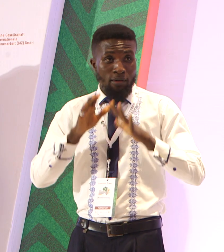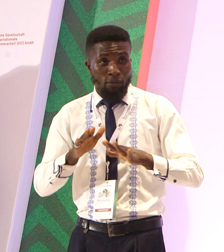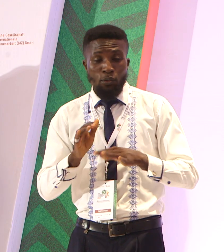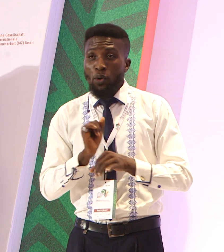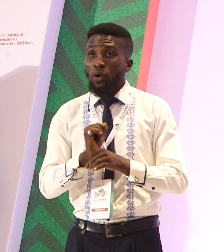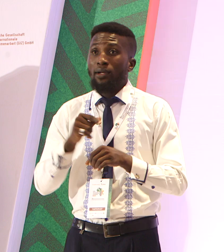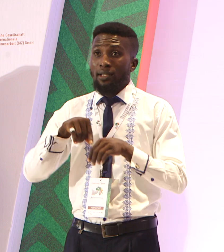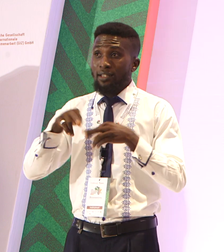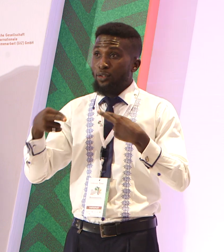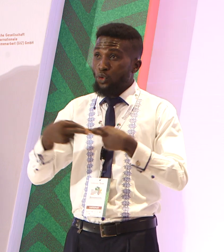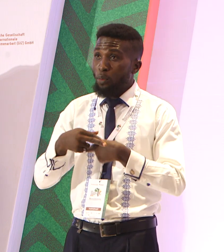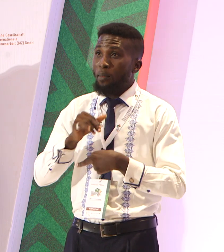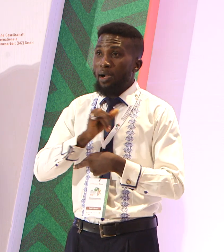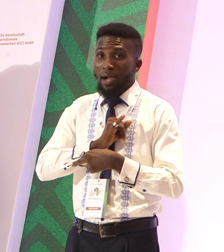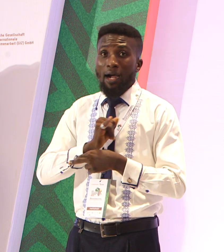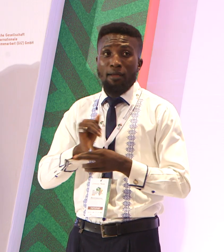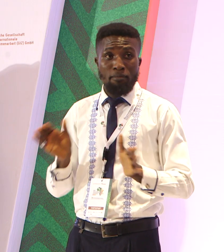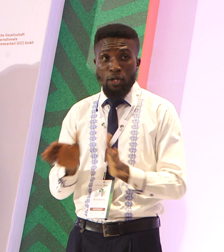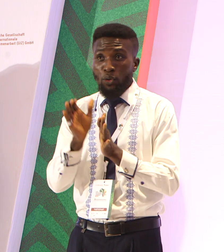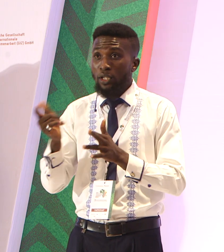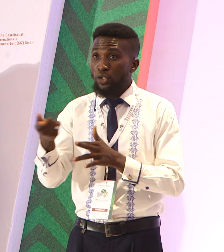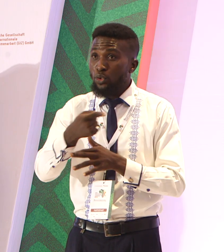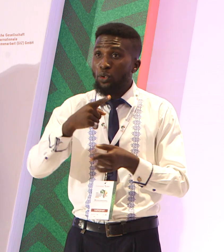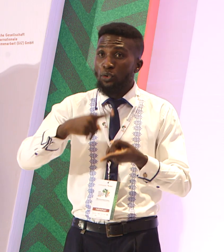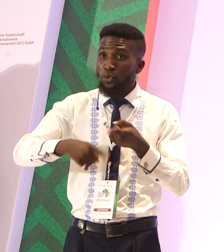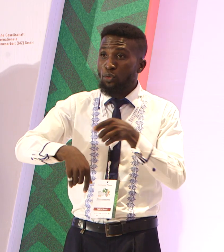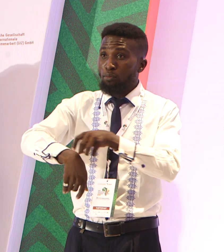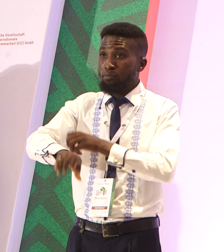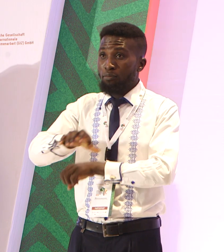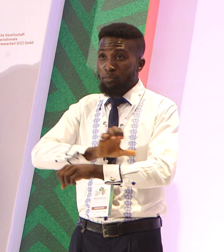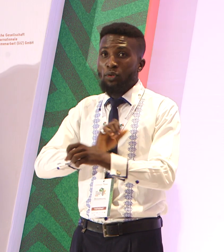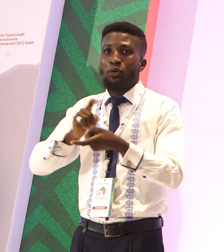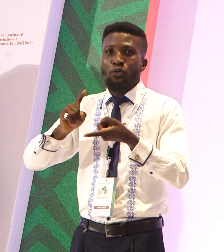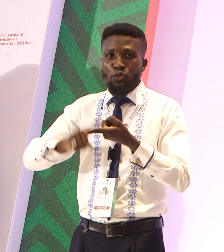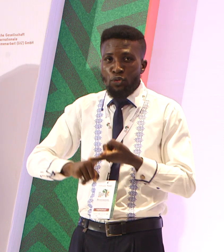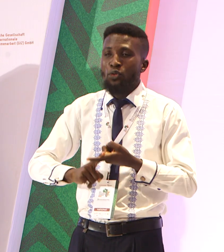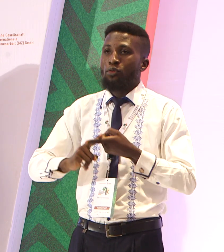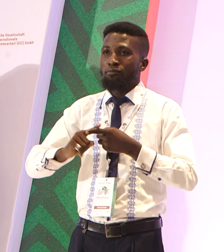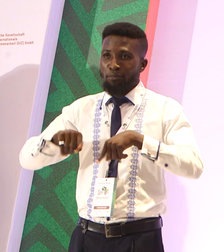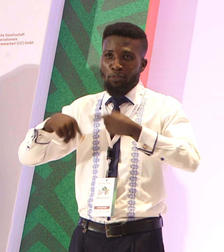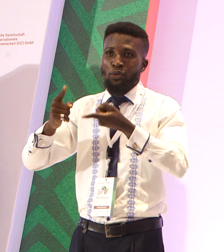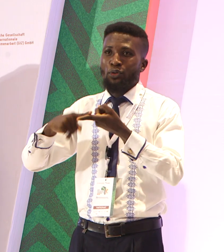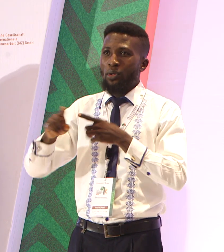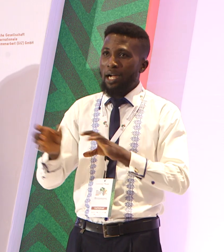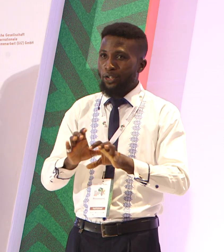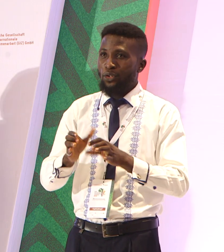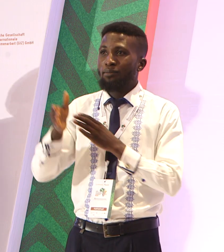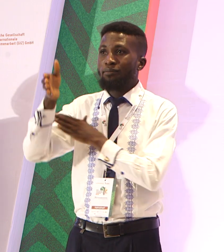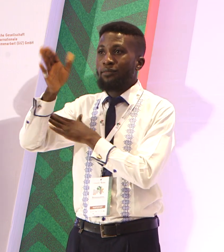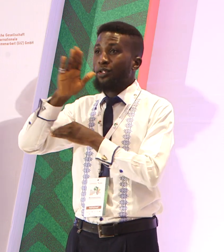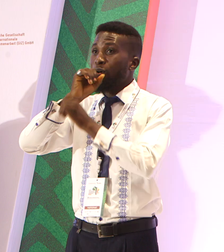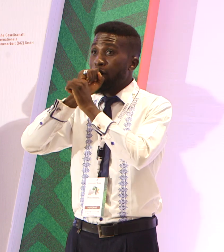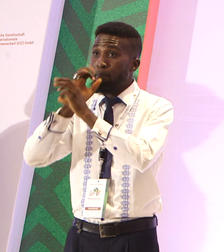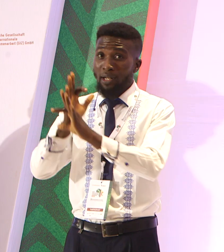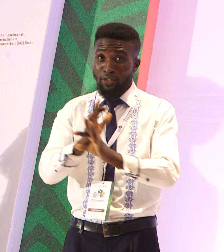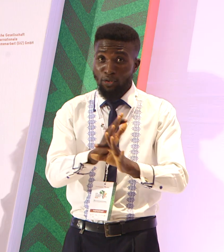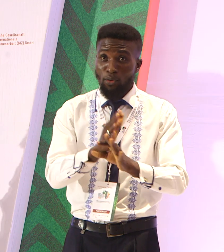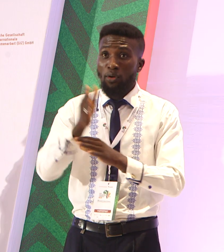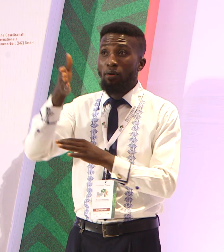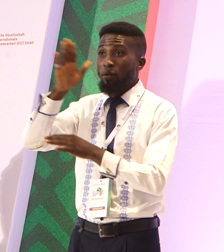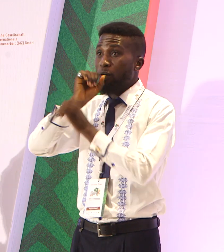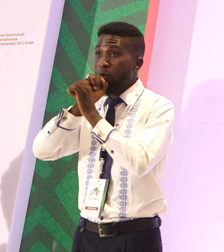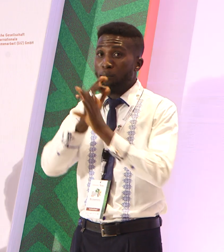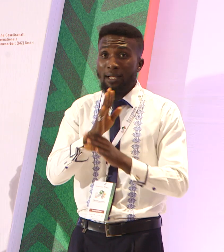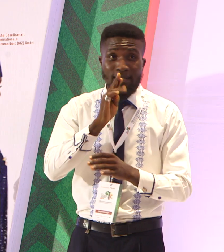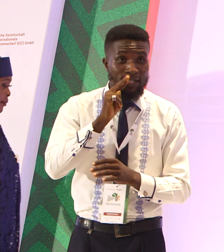implore you all to roll up our sleeves so that we can swing to action afterwards. God bless you all. God bless Nigeria.